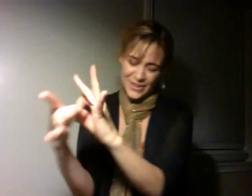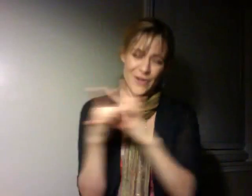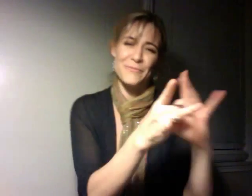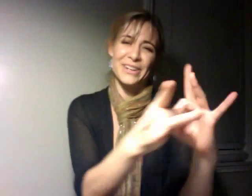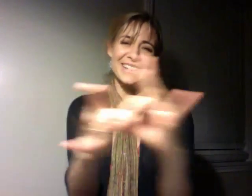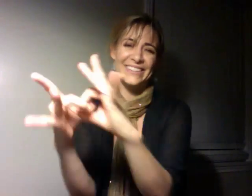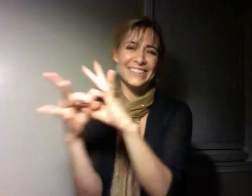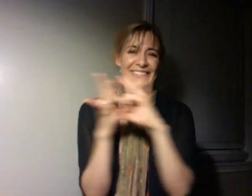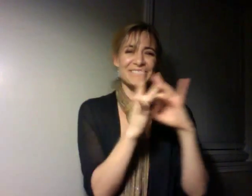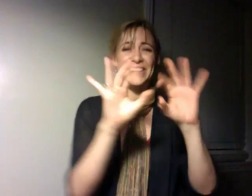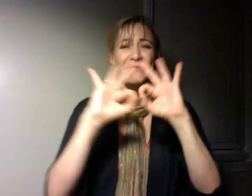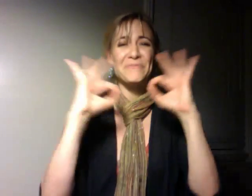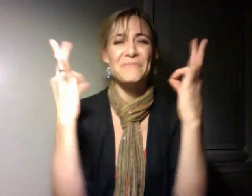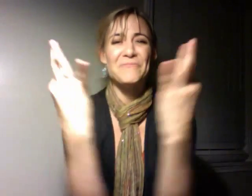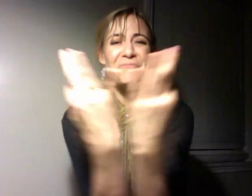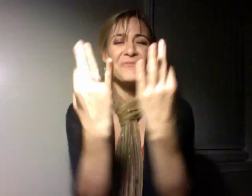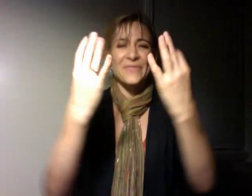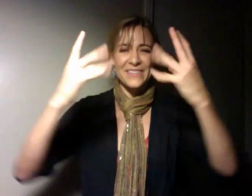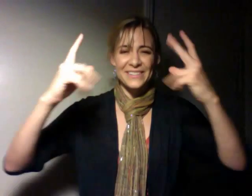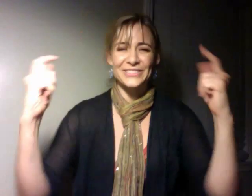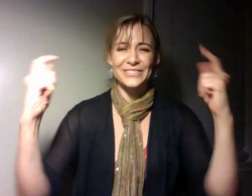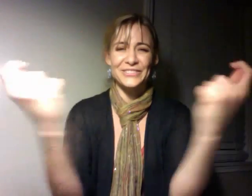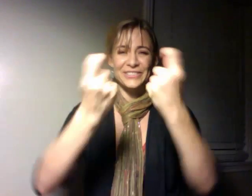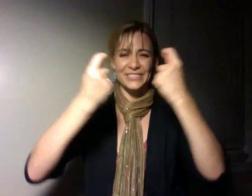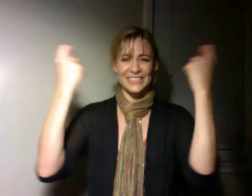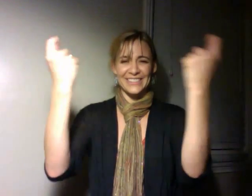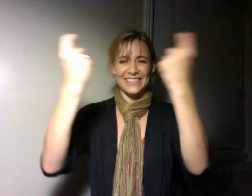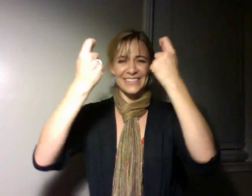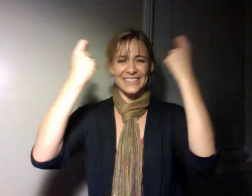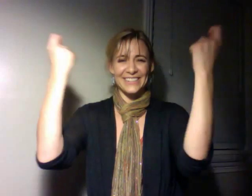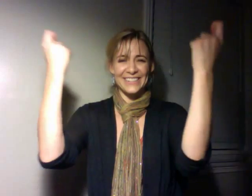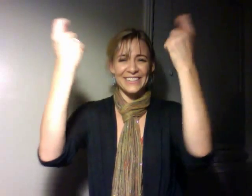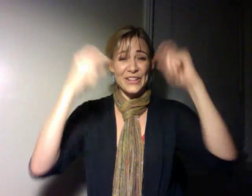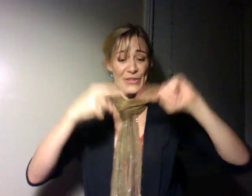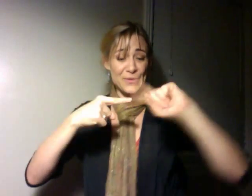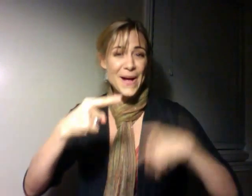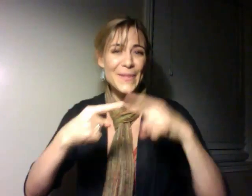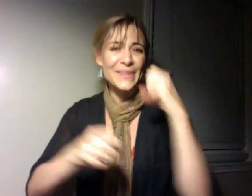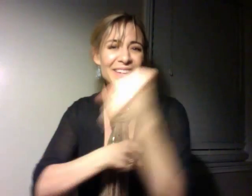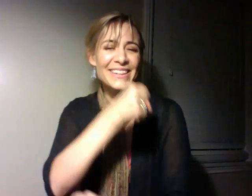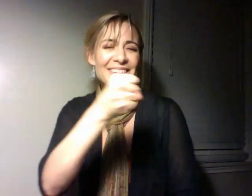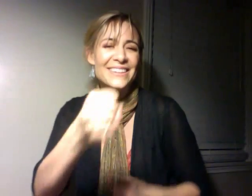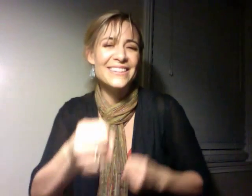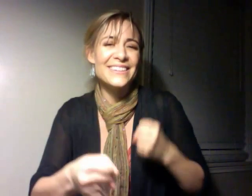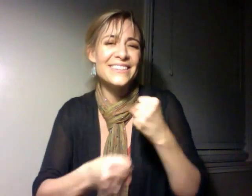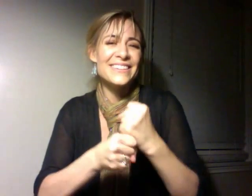harmony, in family, and good cheer. We throughout the year. year,